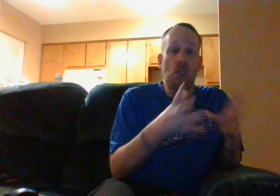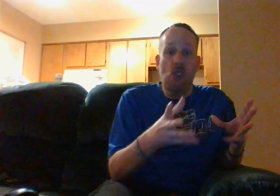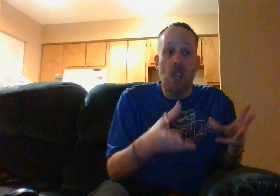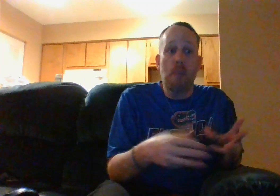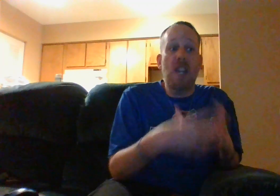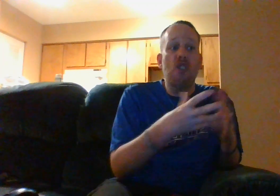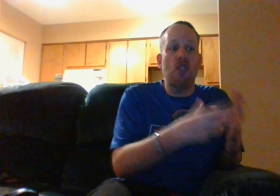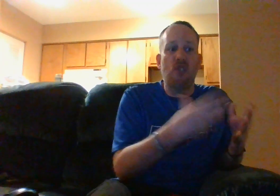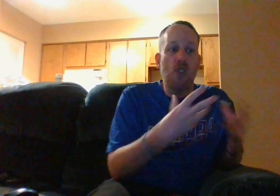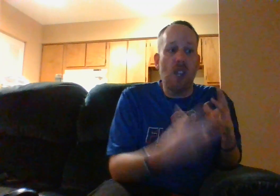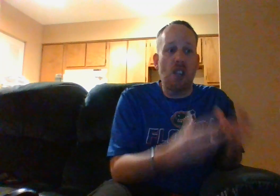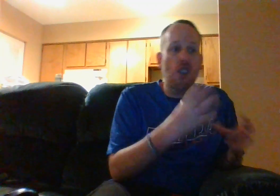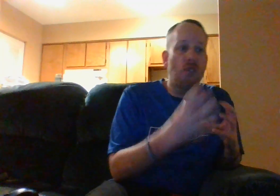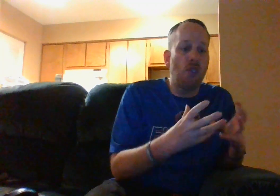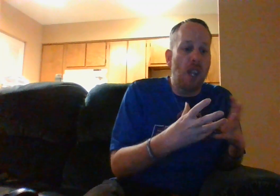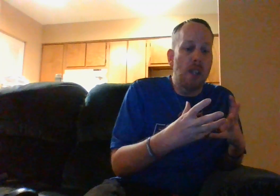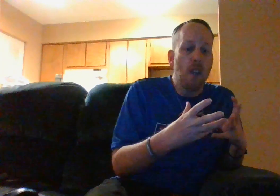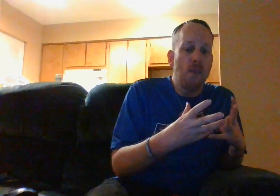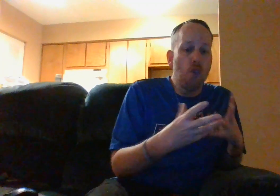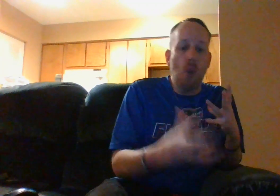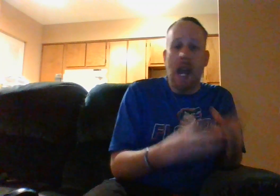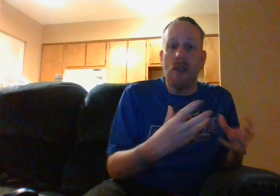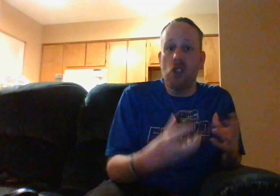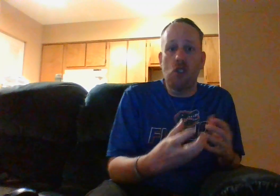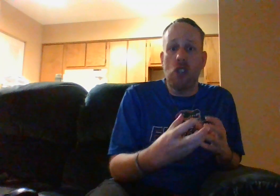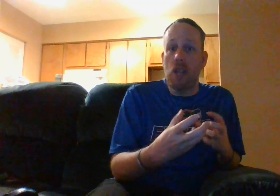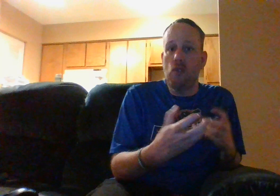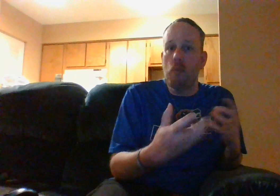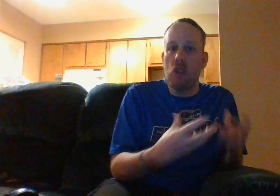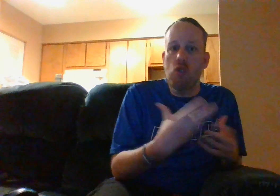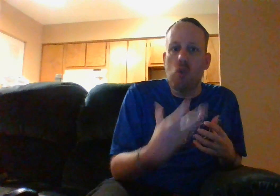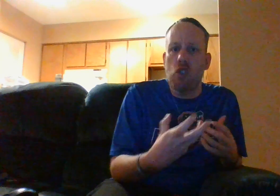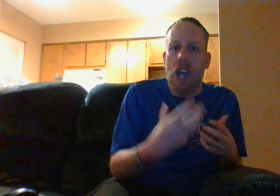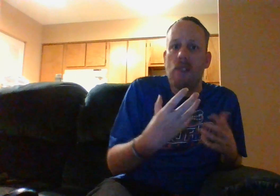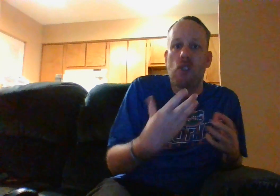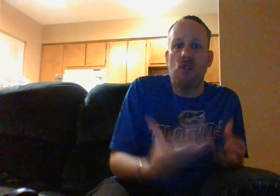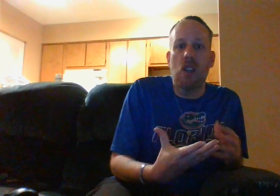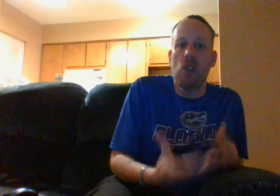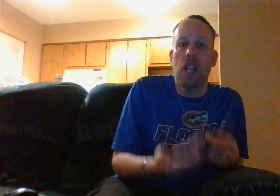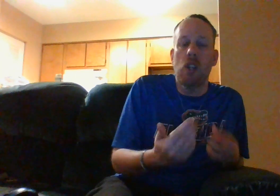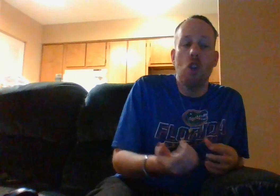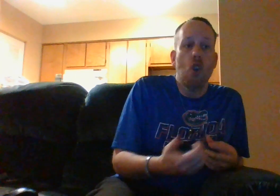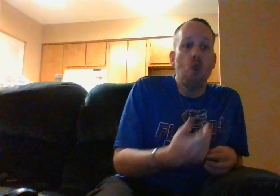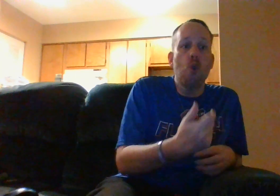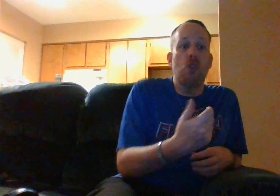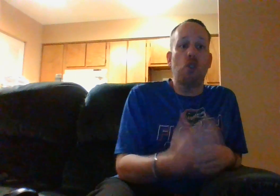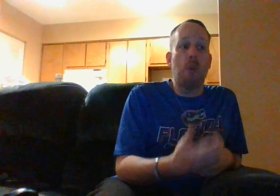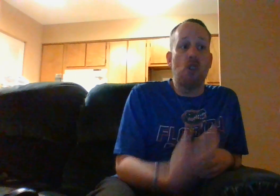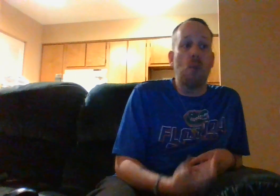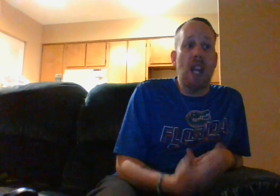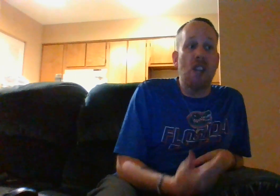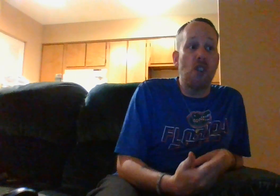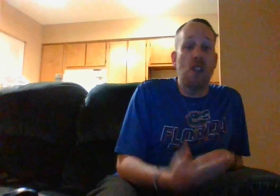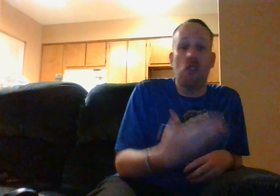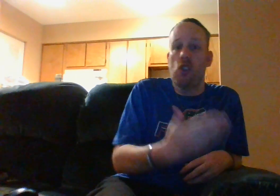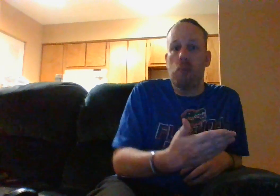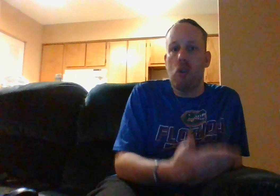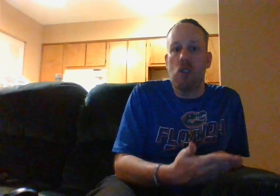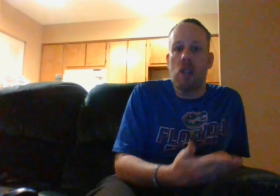see but it just feels like it just feels like you have this you basically you just have this feeling like who's this person really actually is is this person